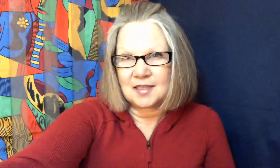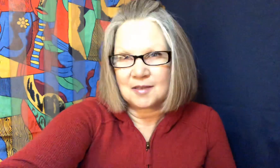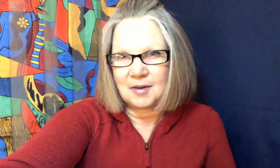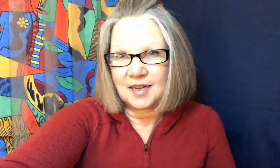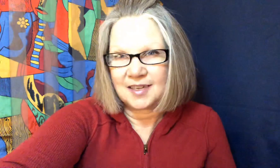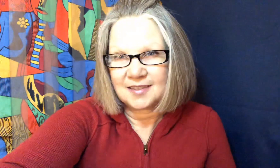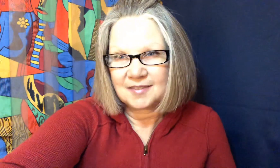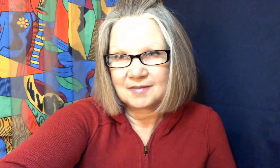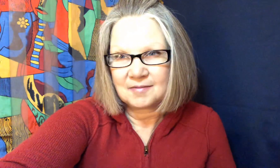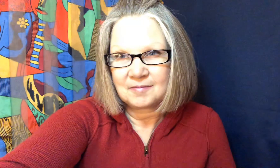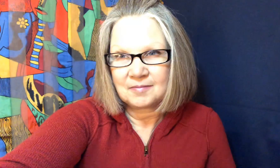bye